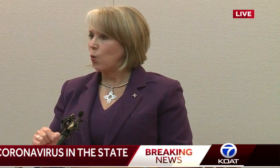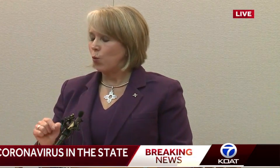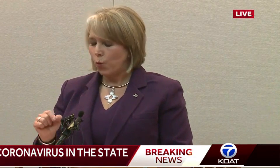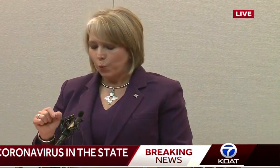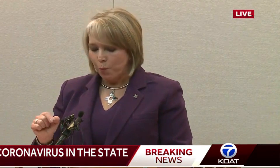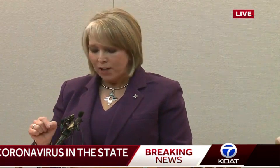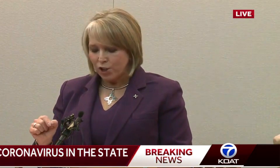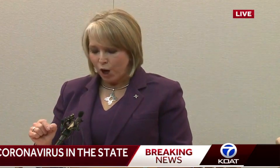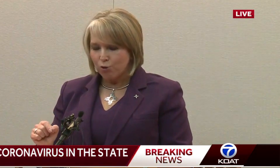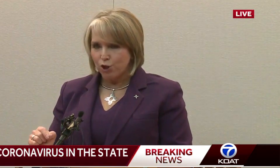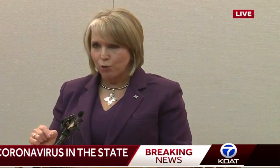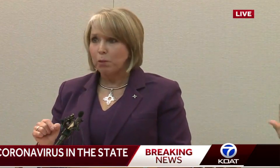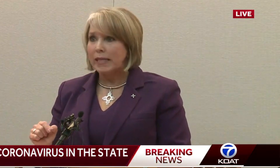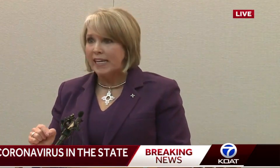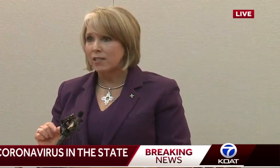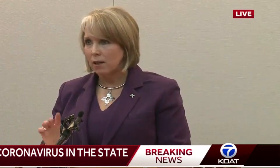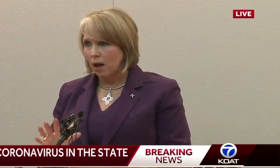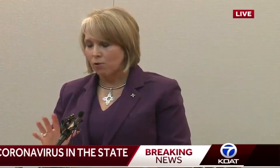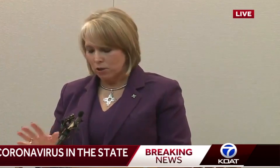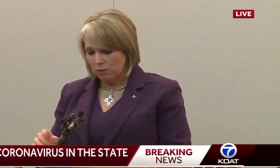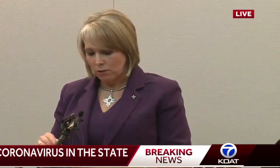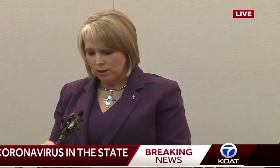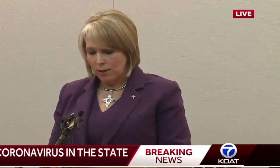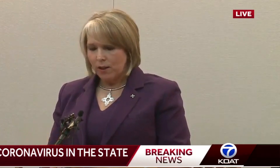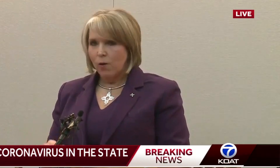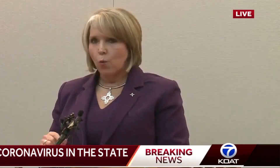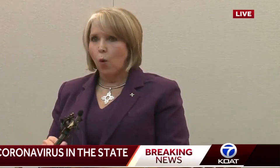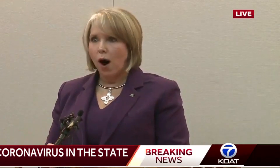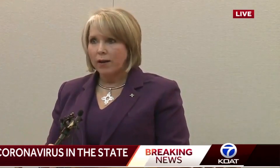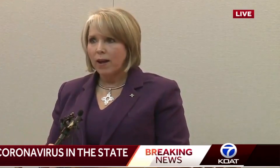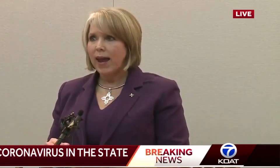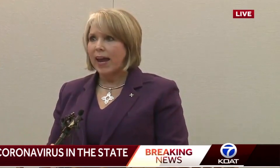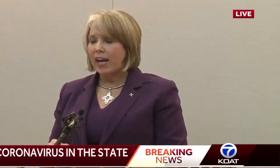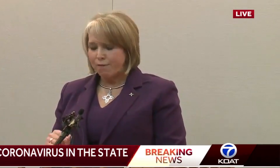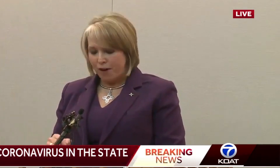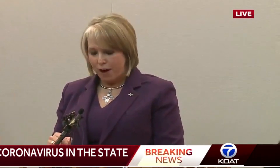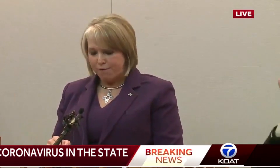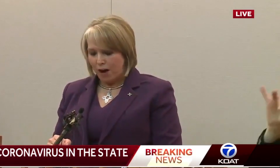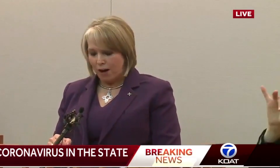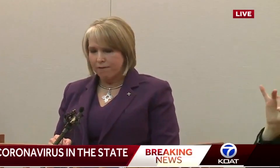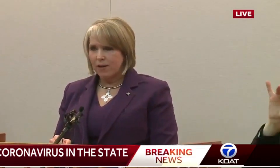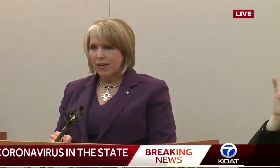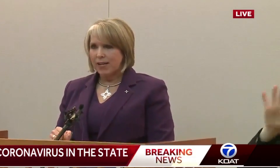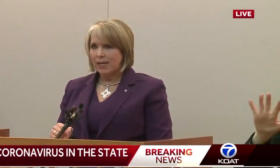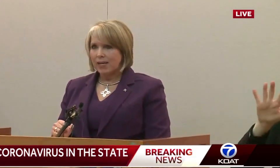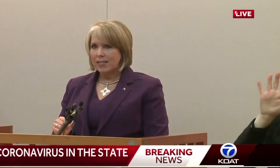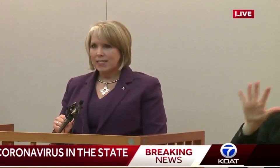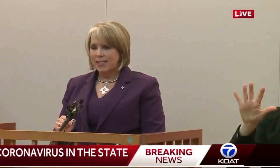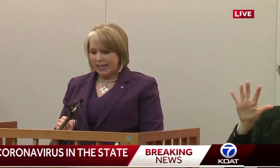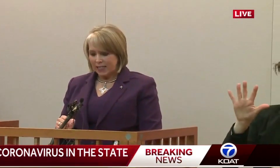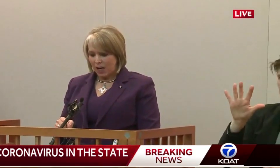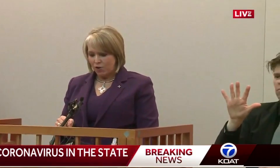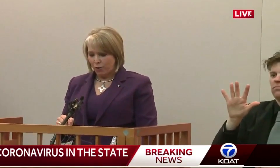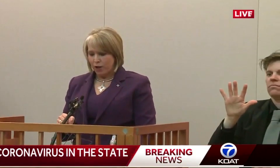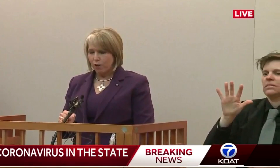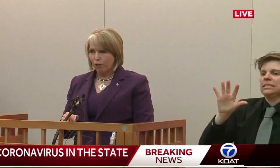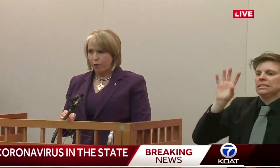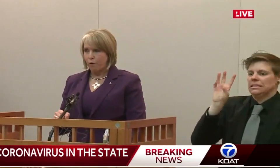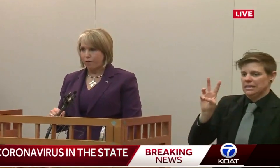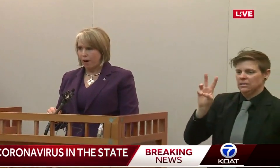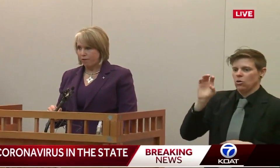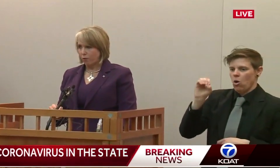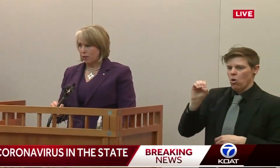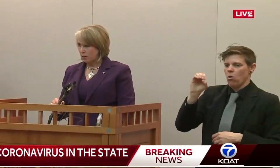must go to, please go to, 1-855-600